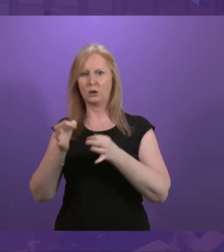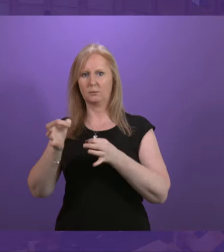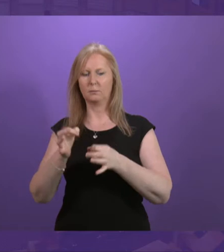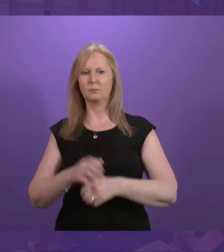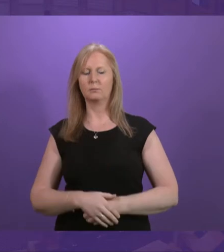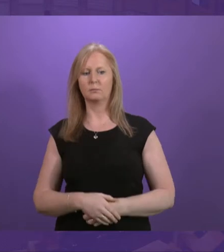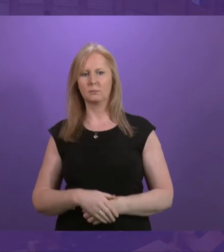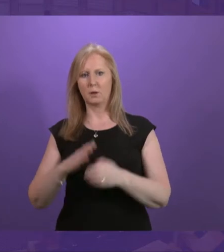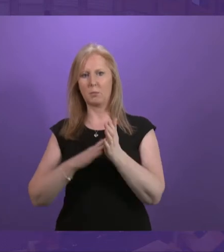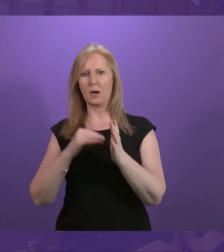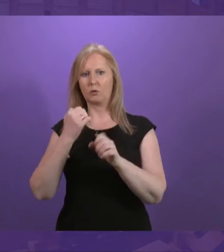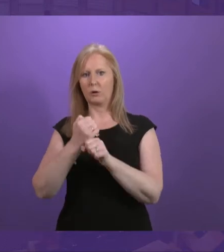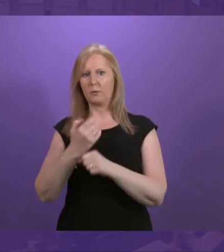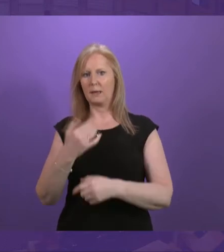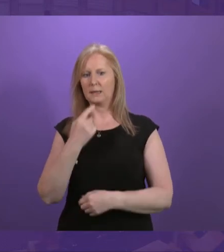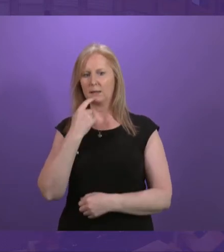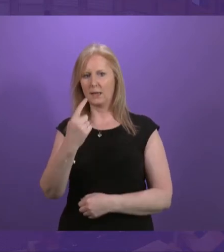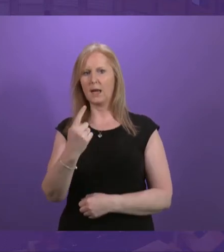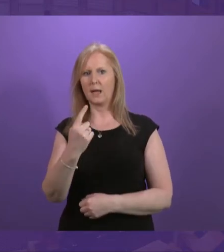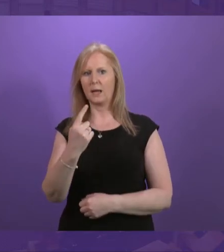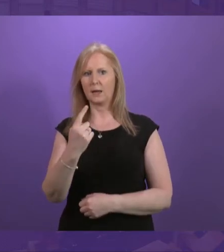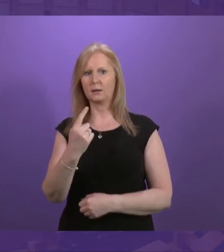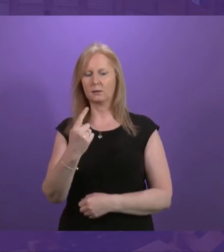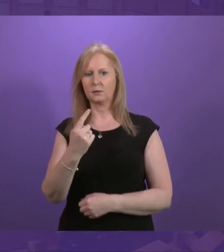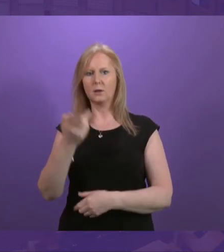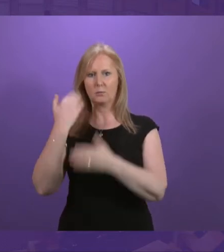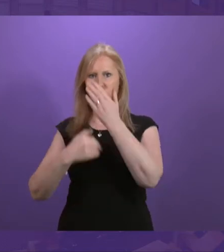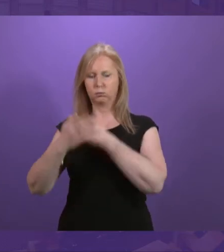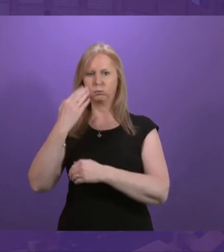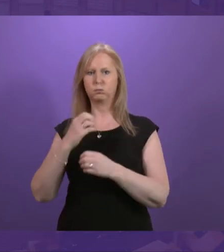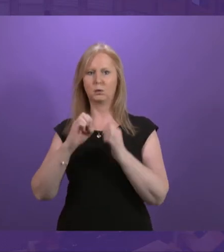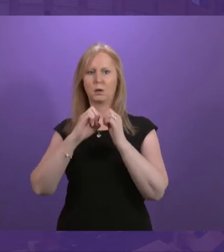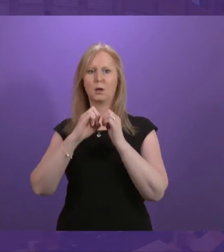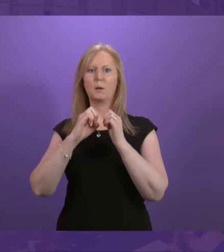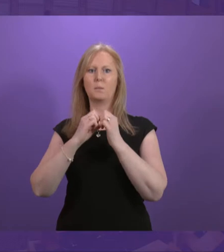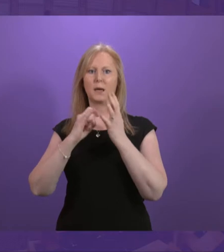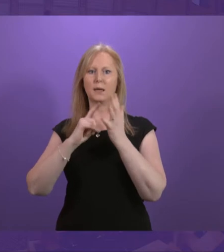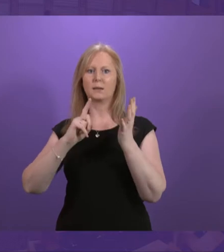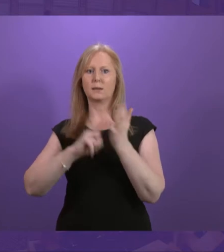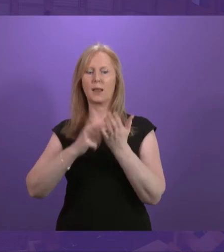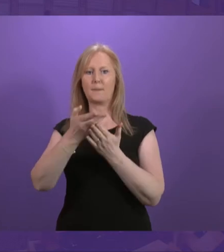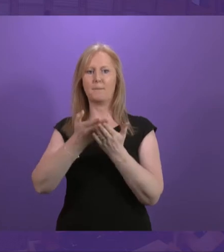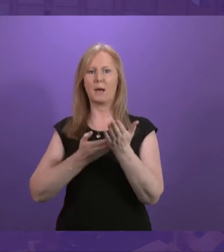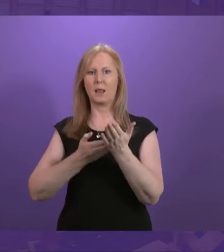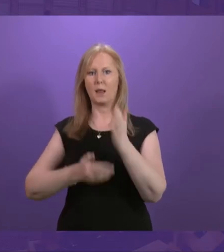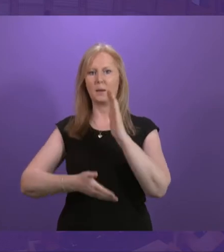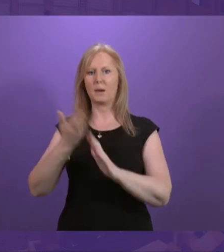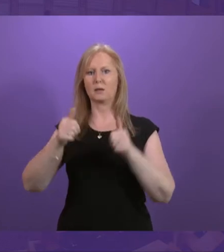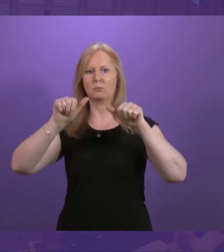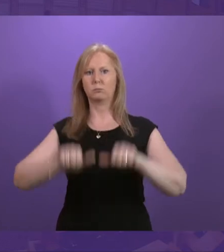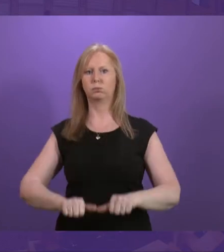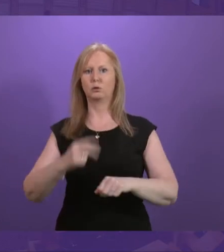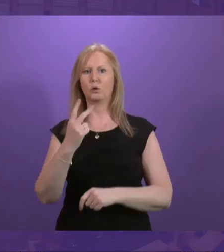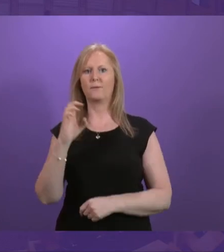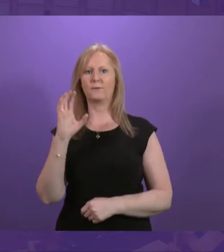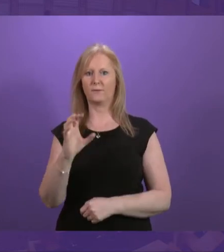Griffin referred to, this parliament passed his historic British Sign Language Bill in 2015, with the Scottish government launching